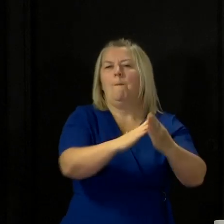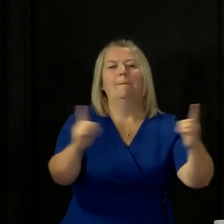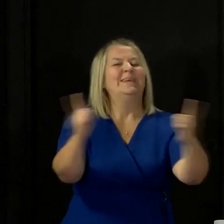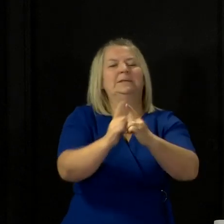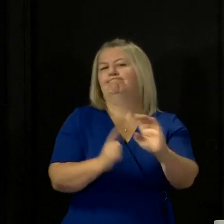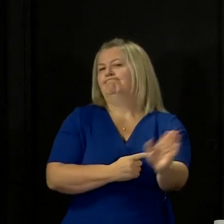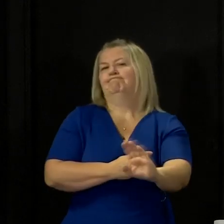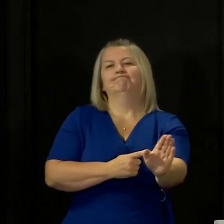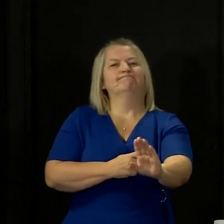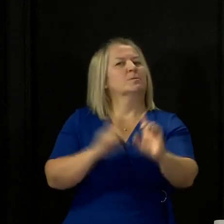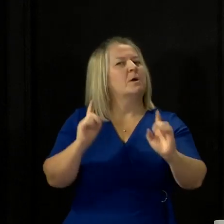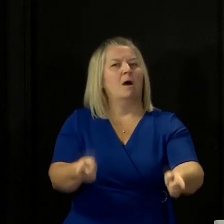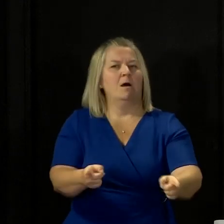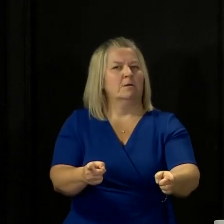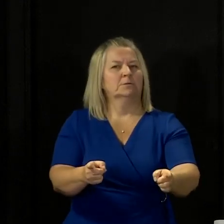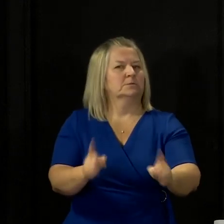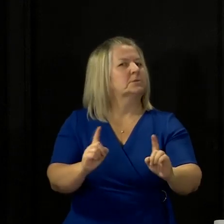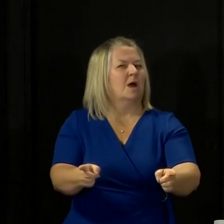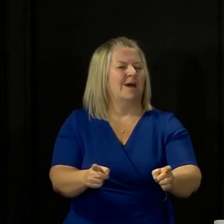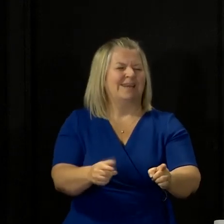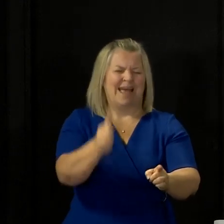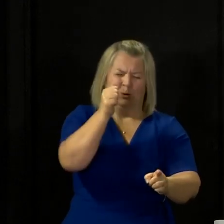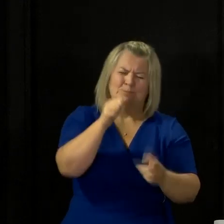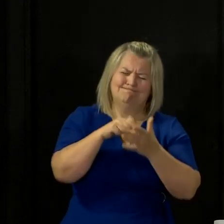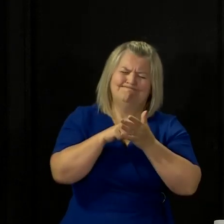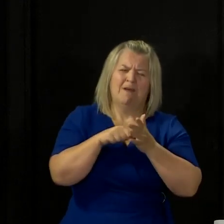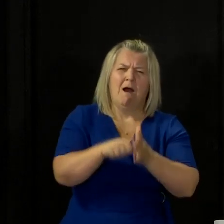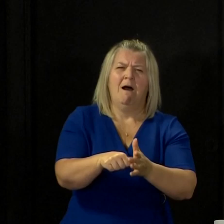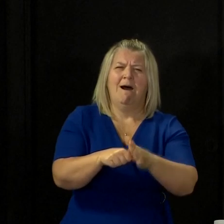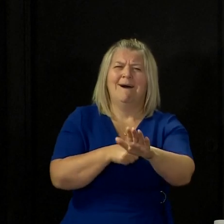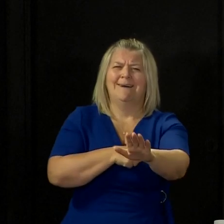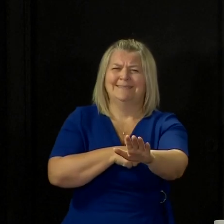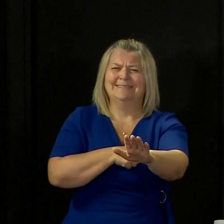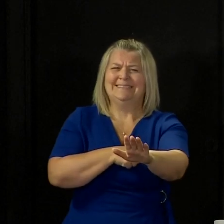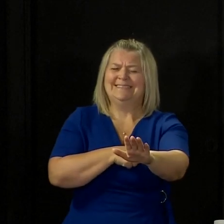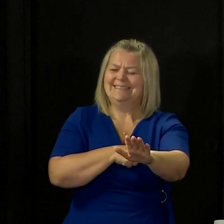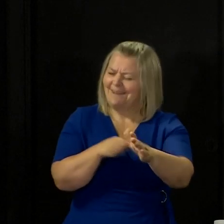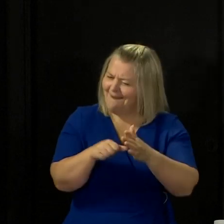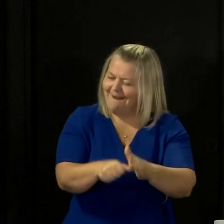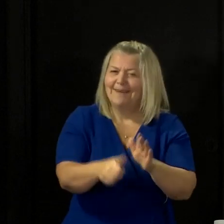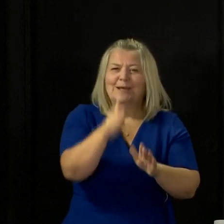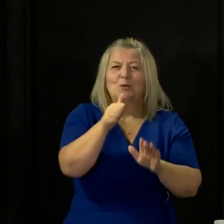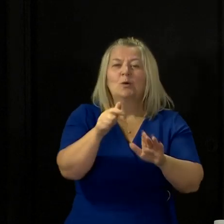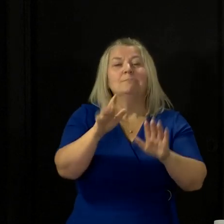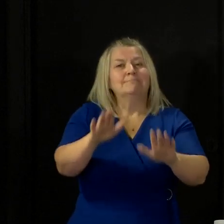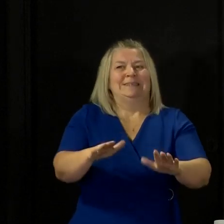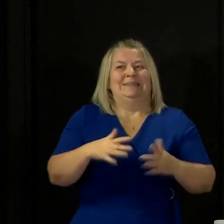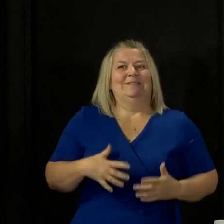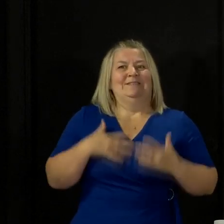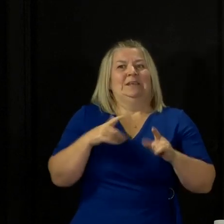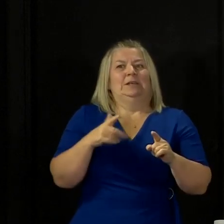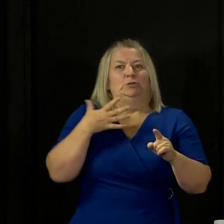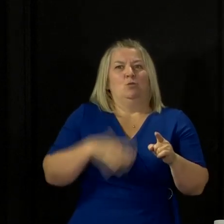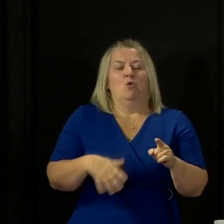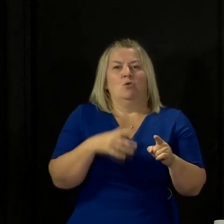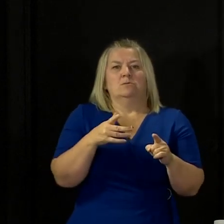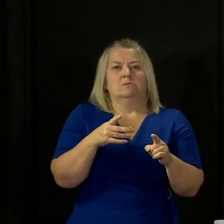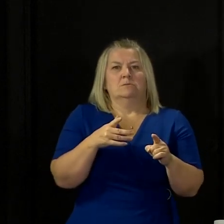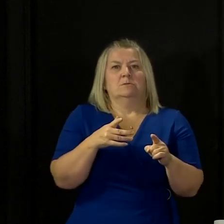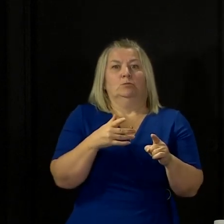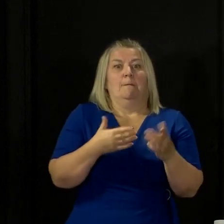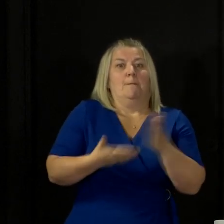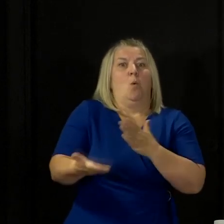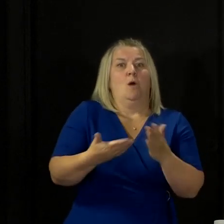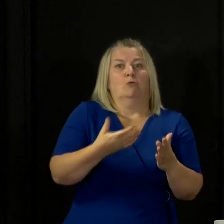I know that in particular is really hard, but we want to avoid the possibility at this stage of creating additional